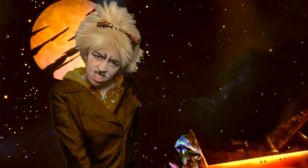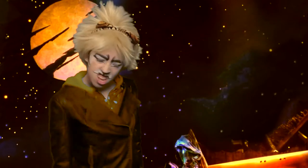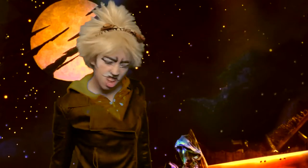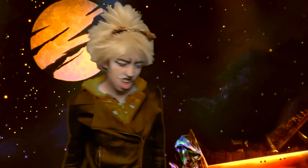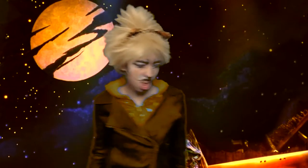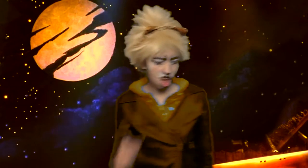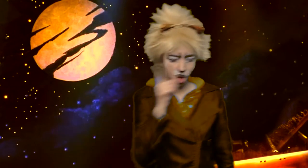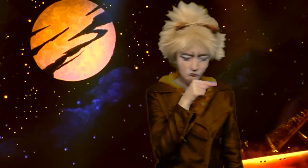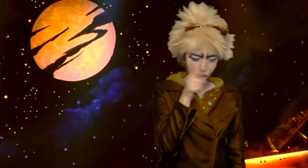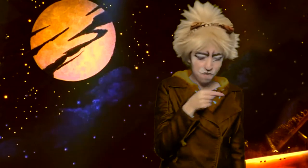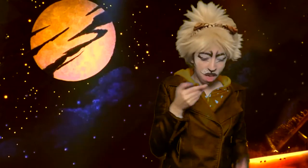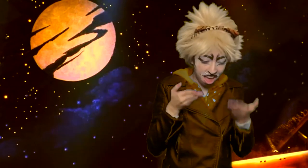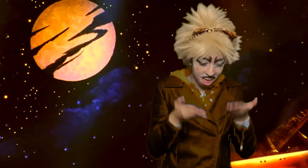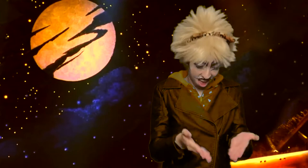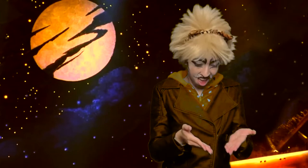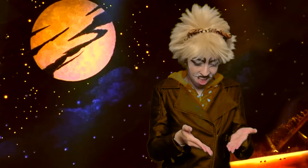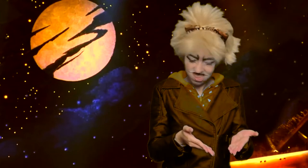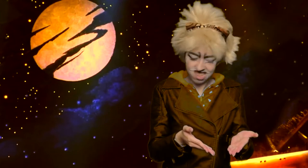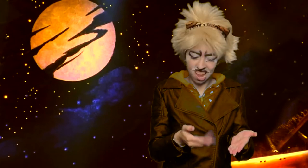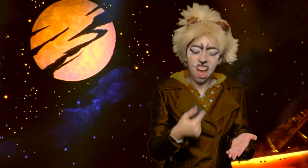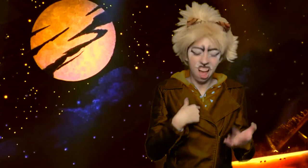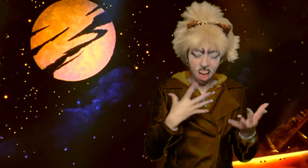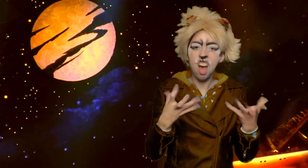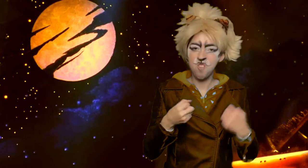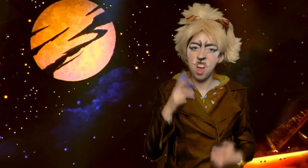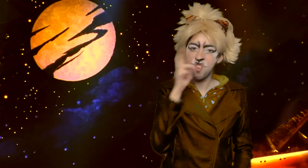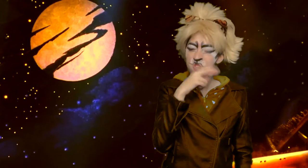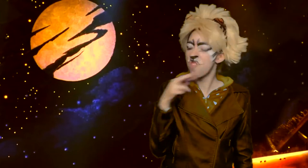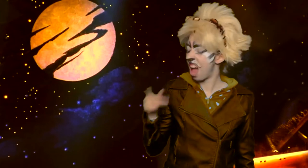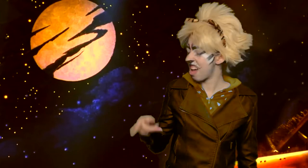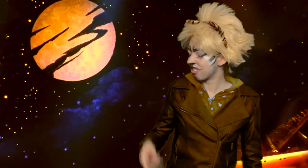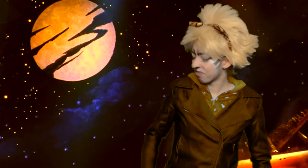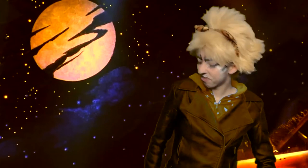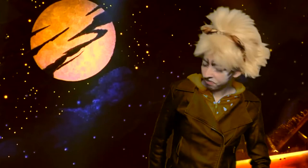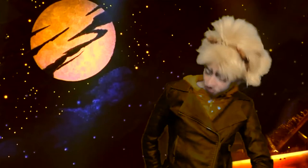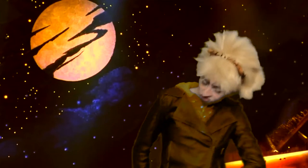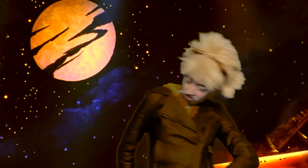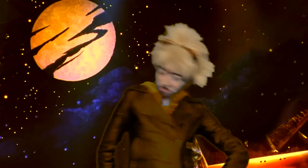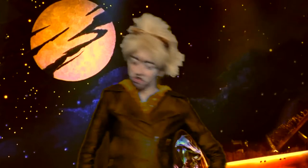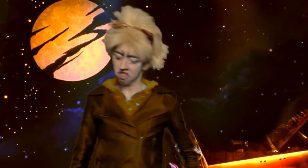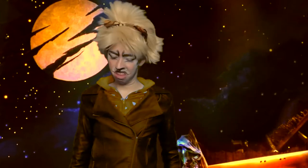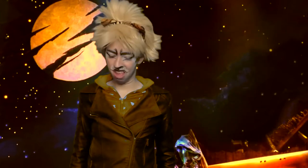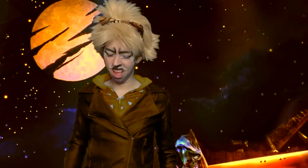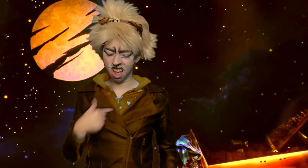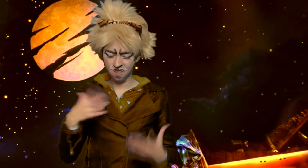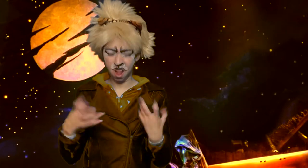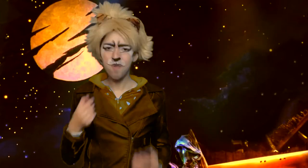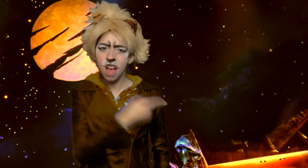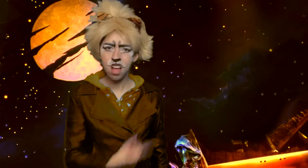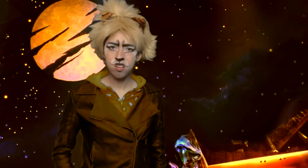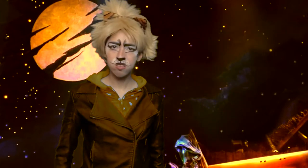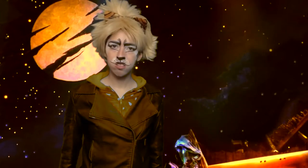If you set me on a mouse, then I only want a rat If you set me on a rat, then I'd rather chase a mouse